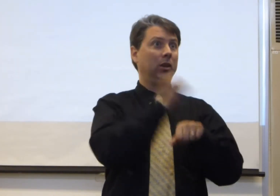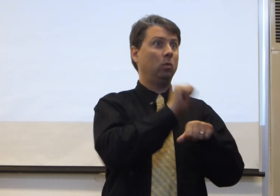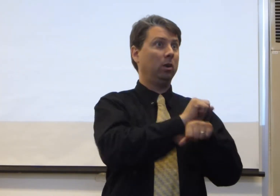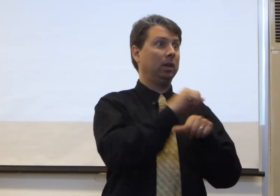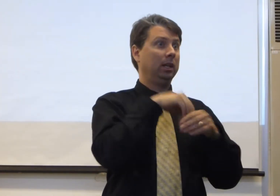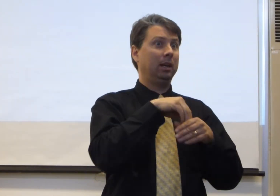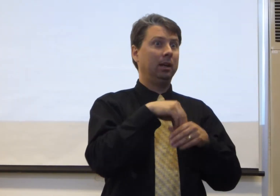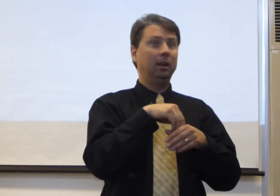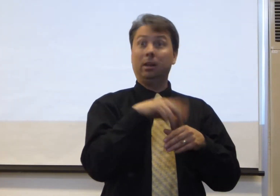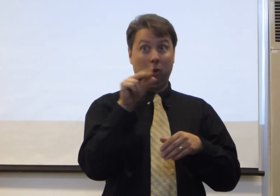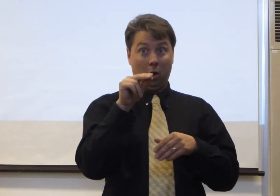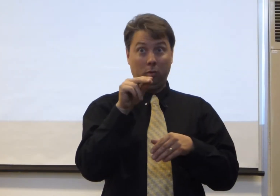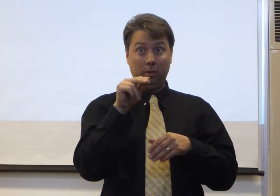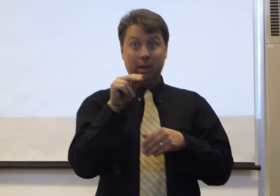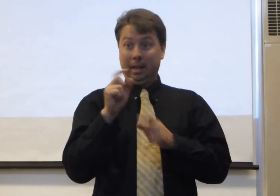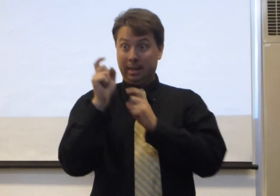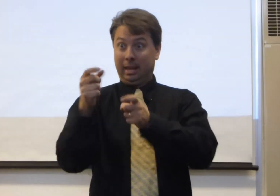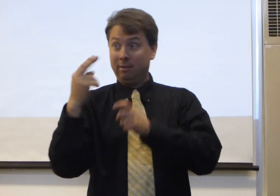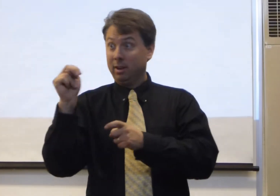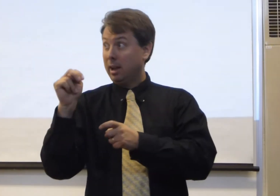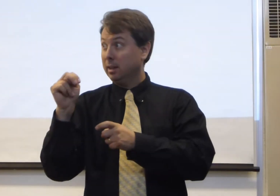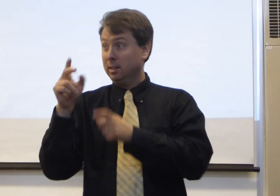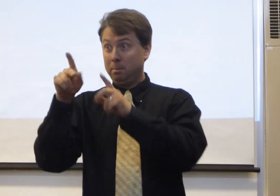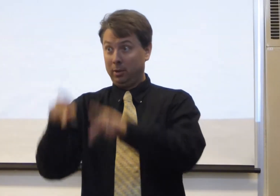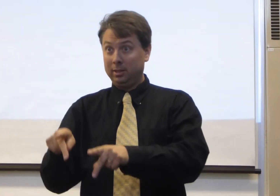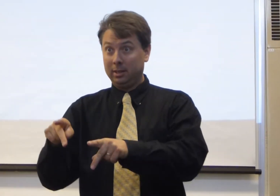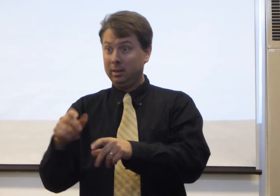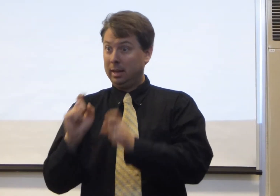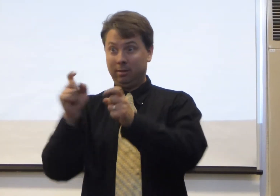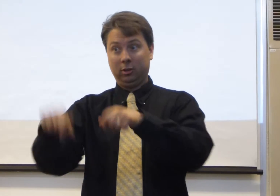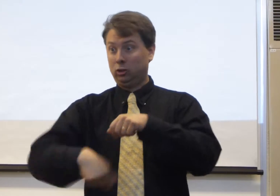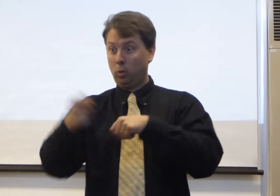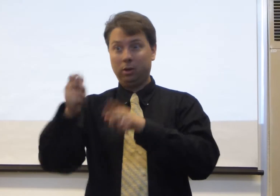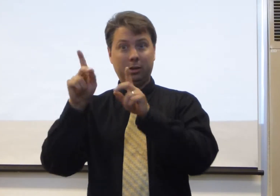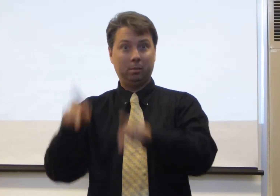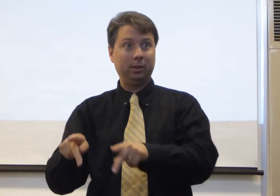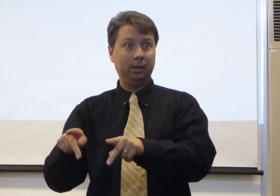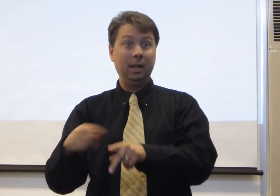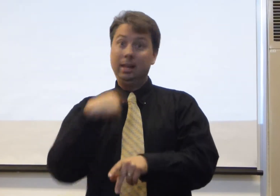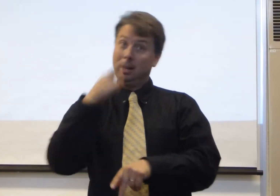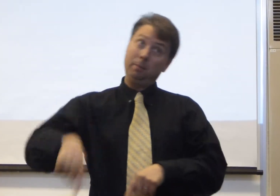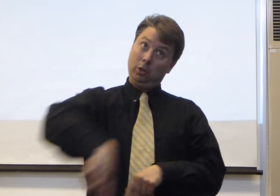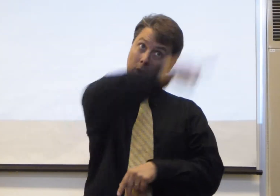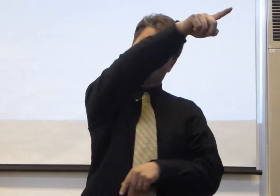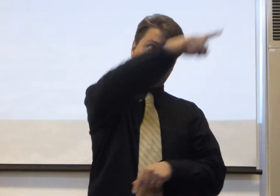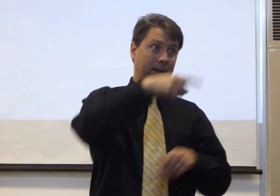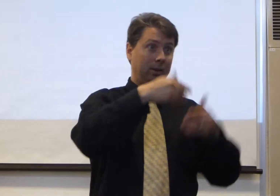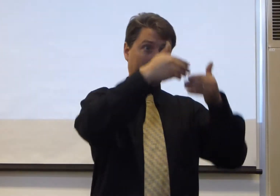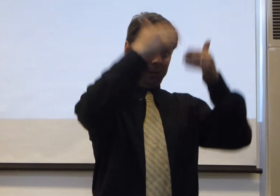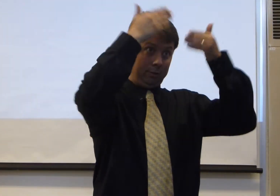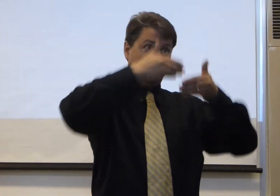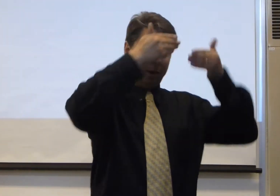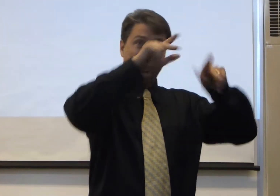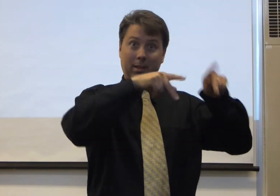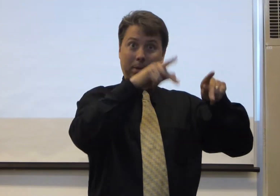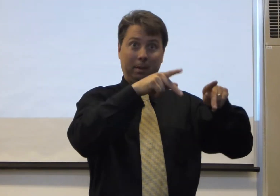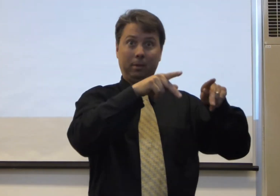going to work in the... No. They give a gun to the person. They give a sword to the person. Tell them you go out there in the front of the people,